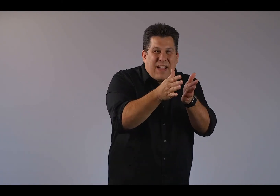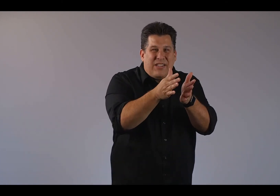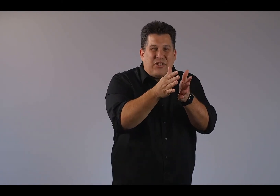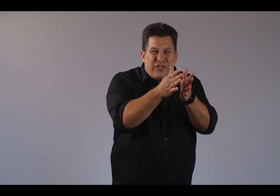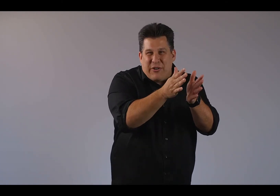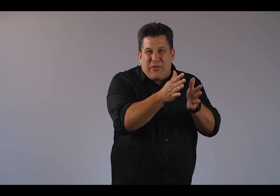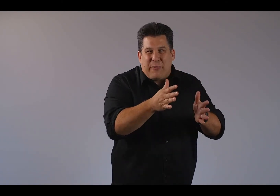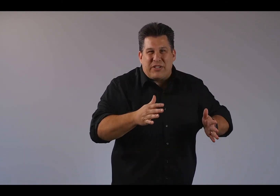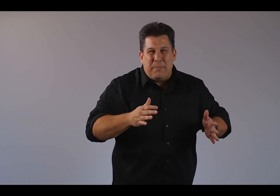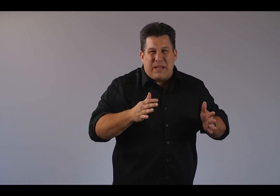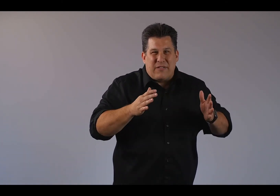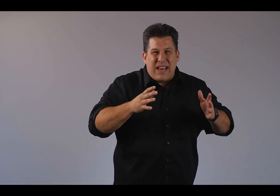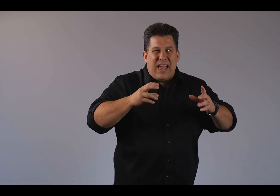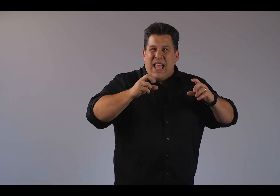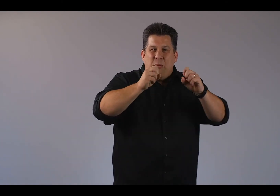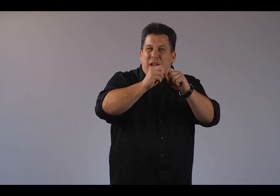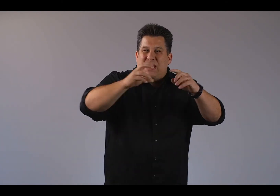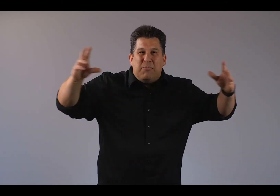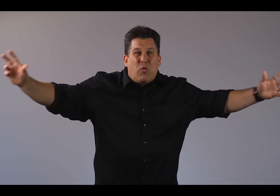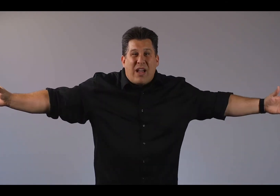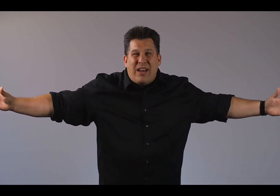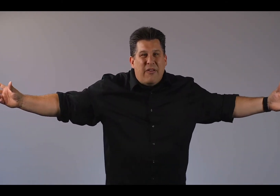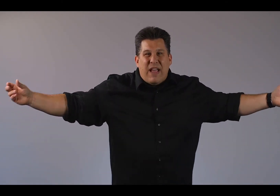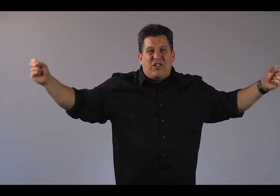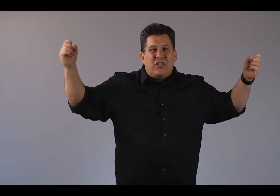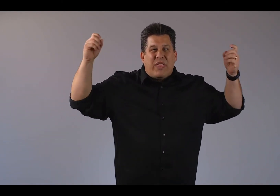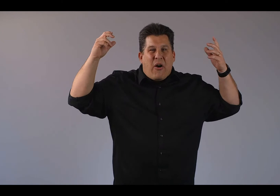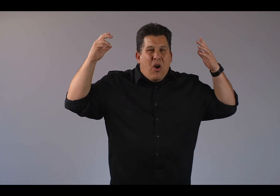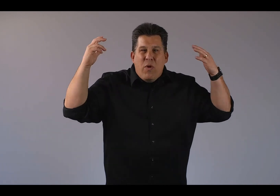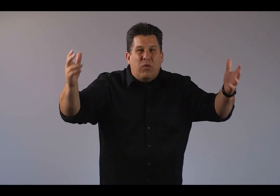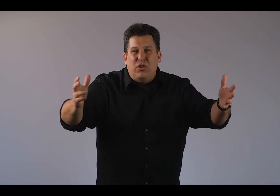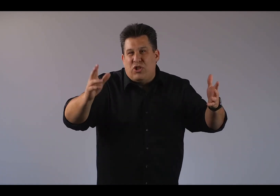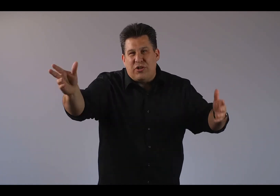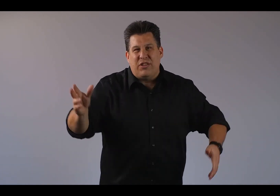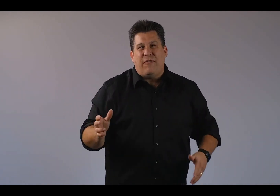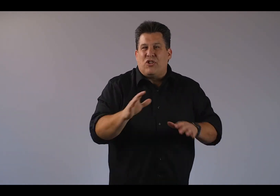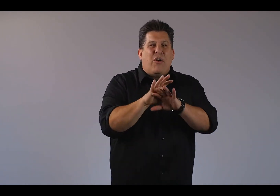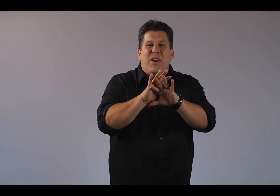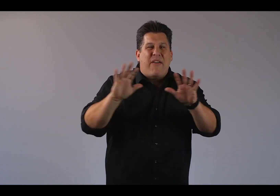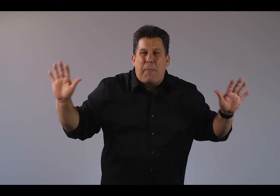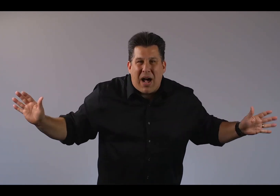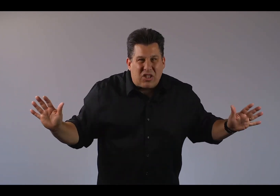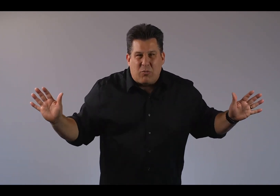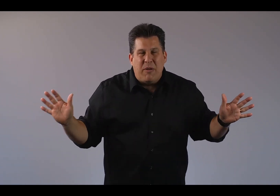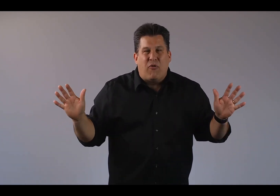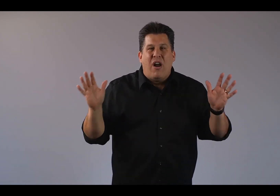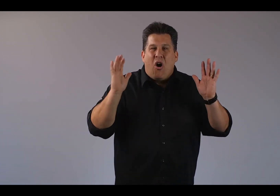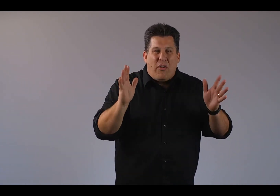God's church here in northwestern Pennsylvania, and we have teams working on innovations with how we will do church in the future that were never possible before all